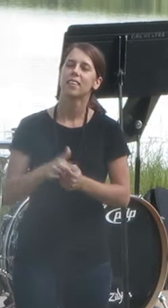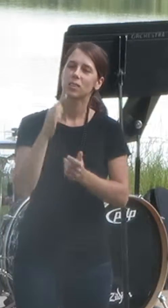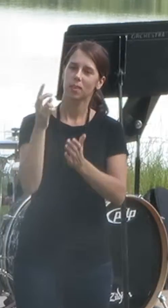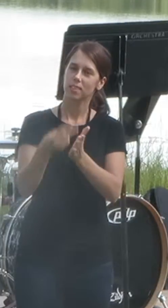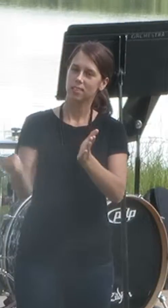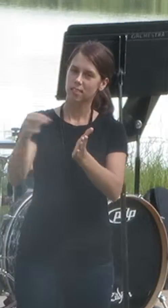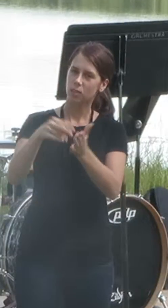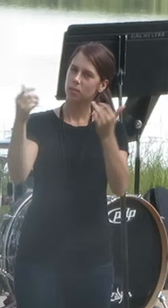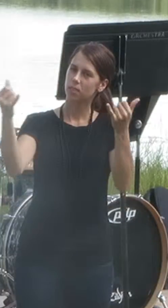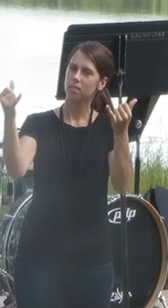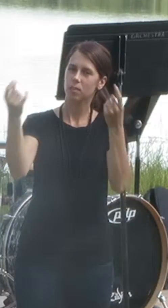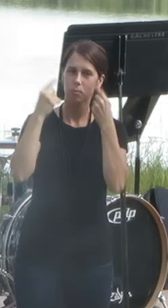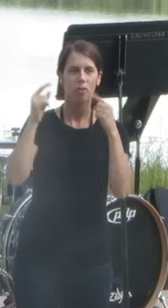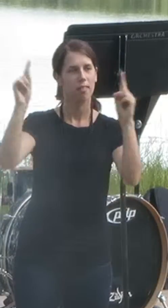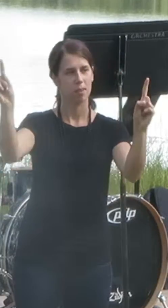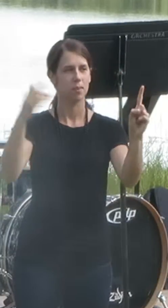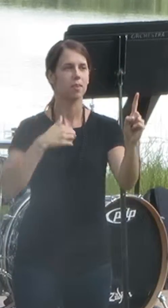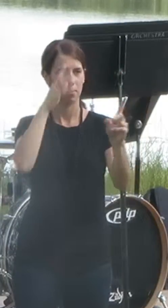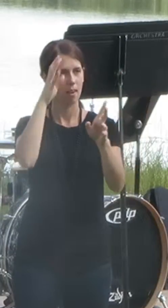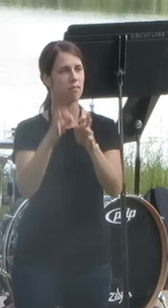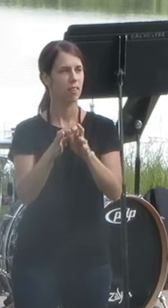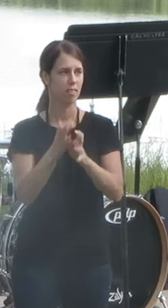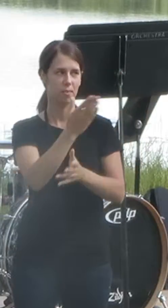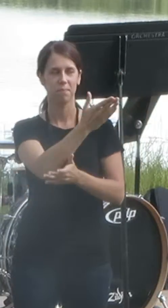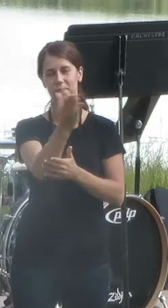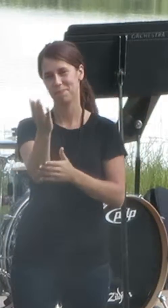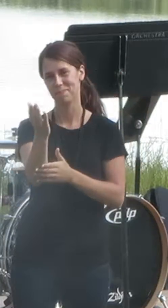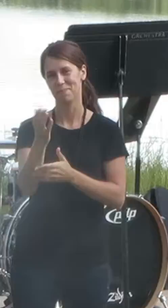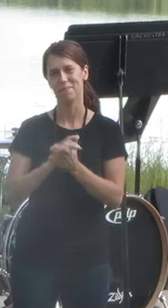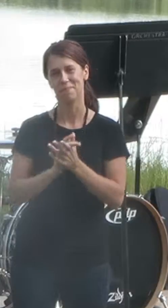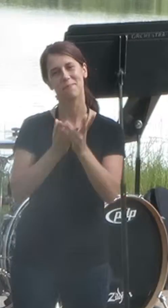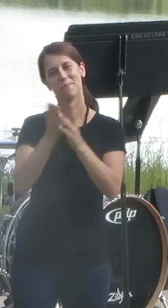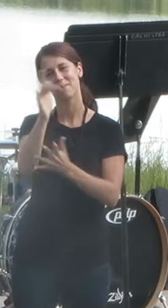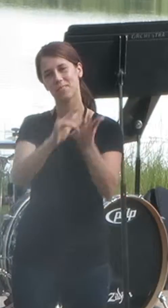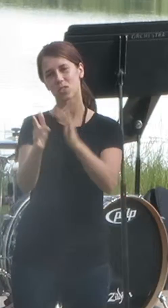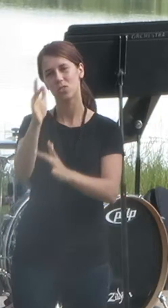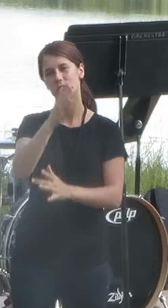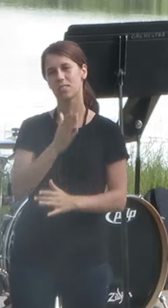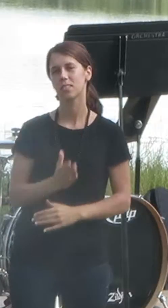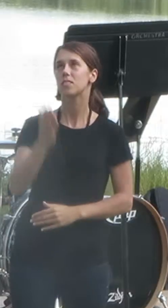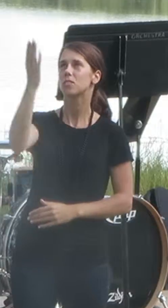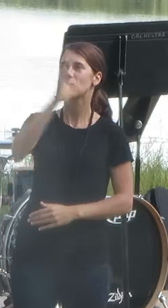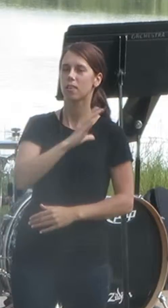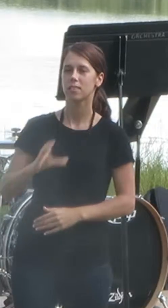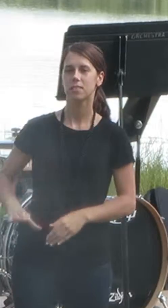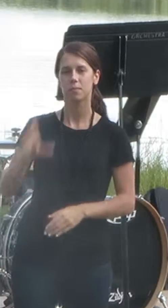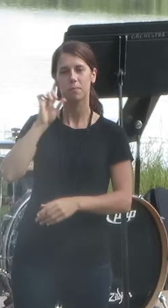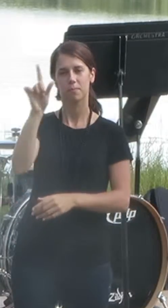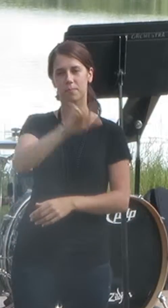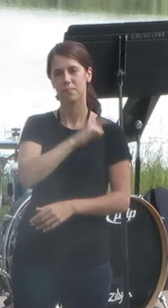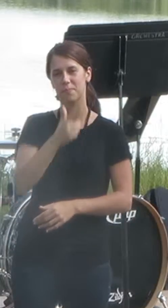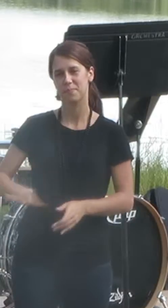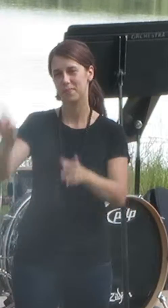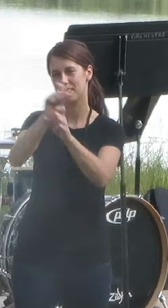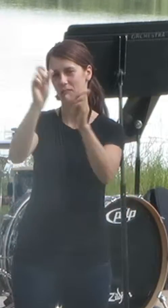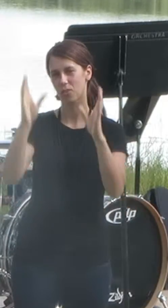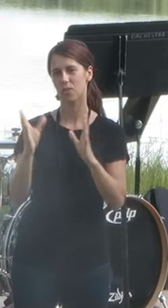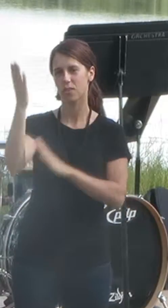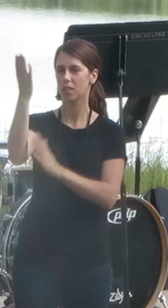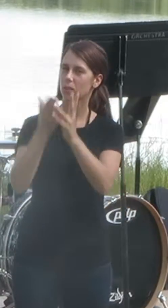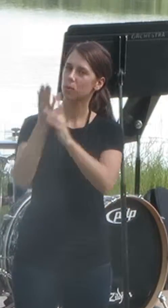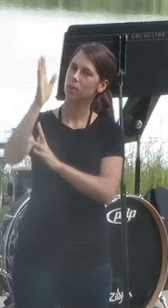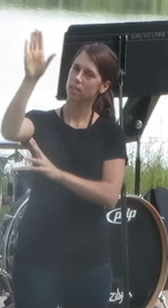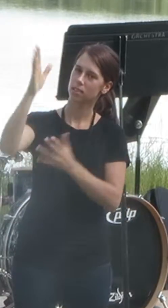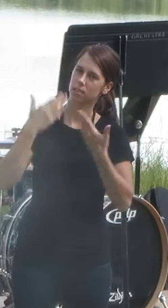stand before you proclaiming my faith in Jesus Christ, my Lord and Savior, who by